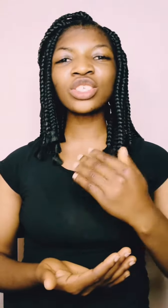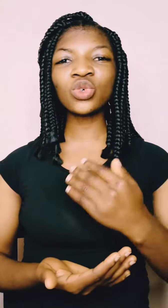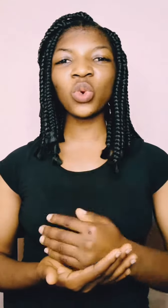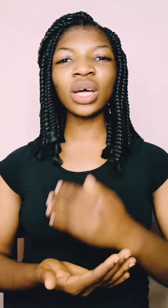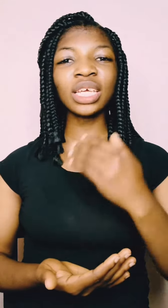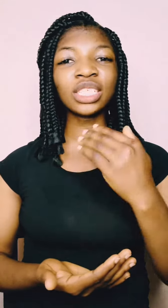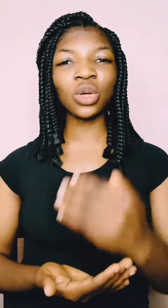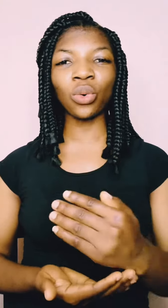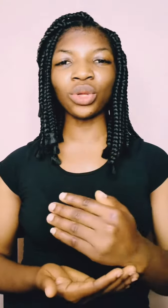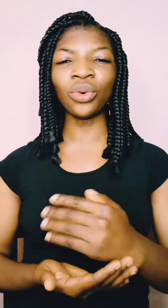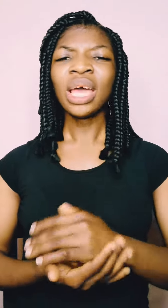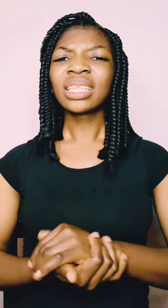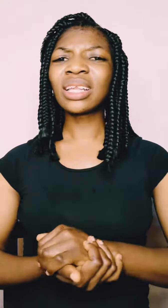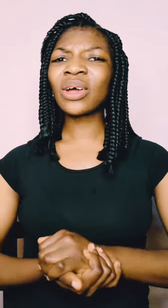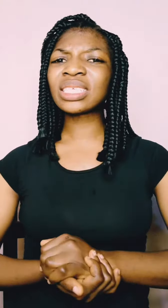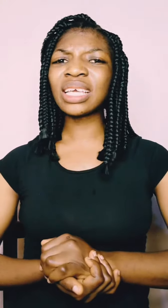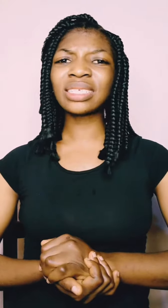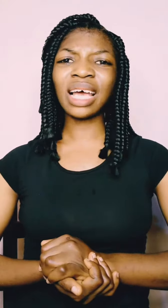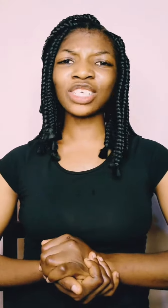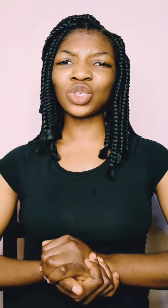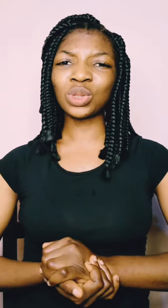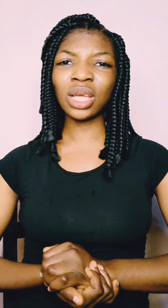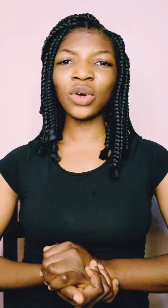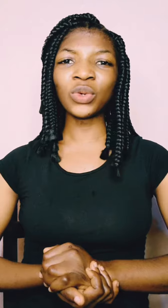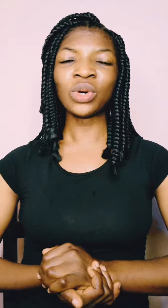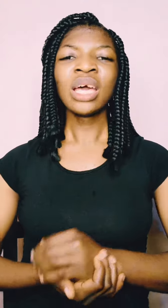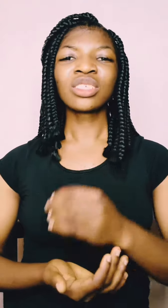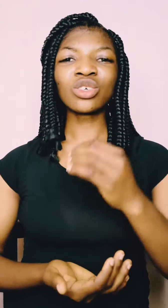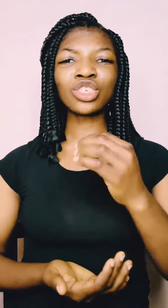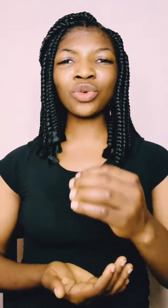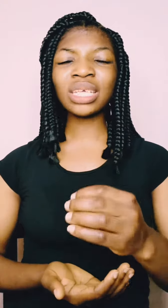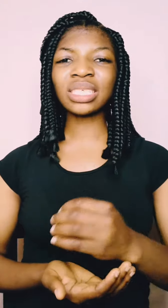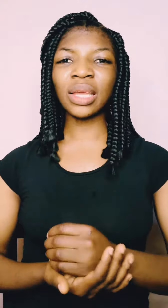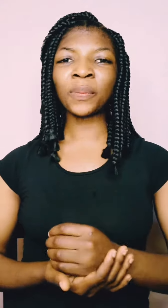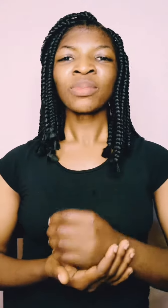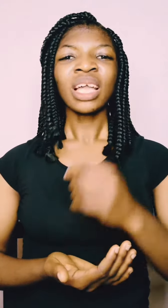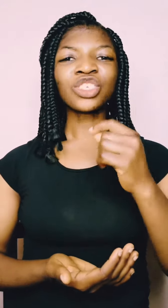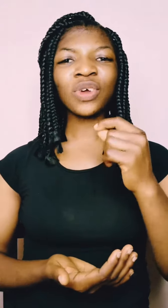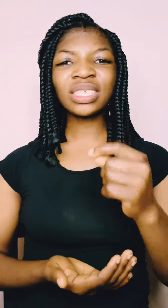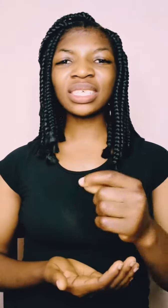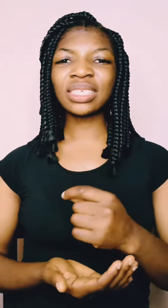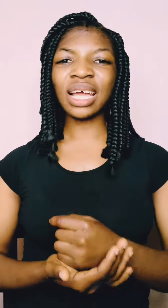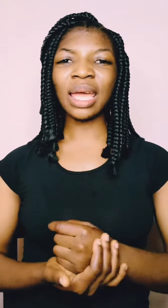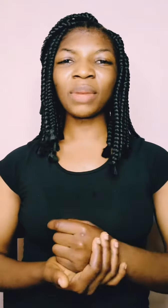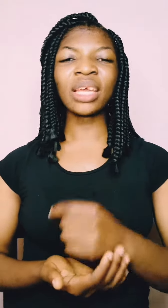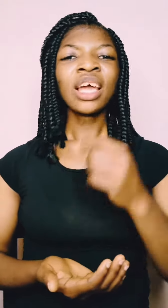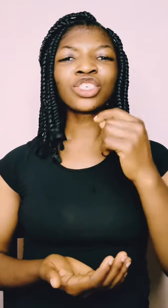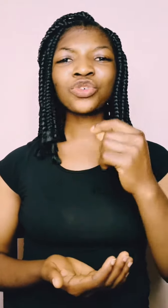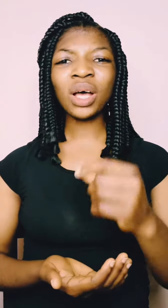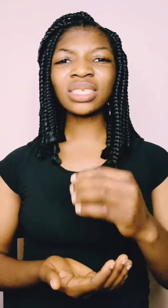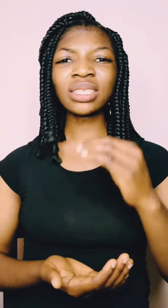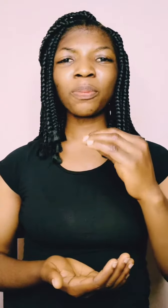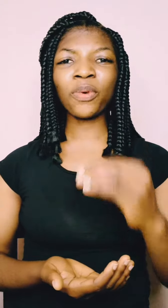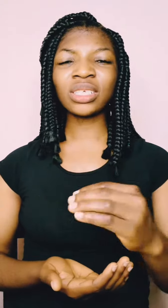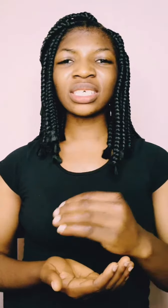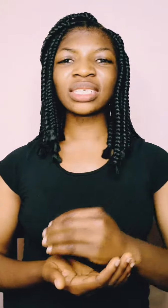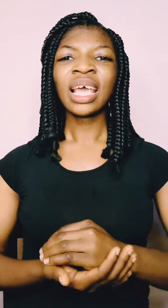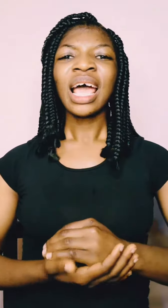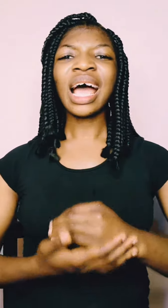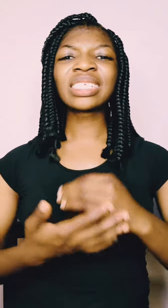to what he told you. The Lord says I should tell you to trust him, trust his timing, trust the process and